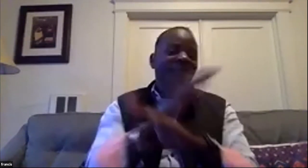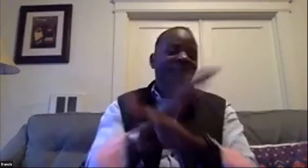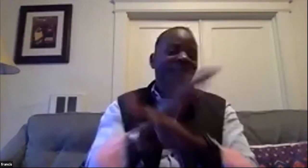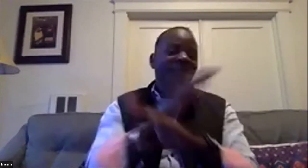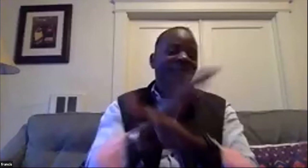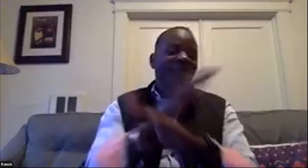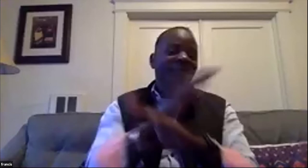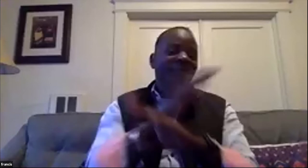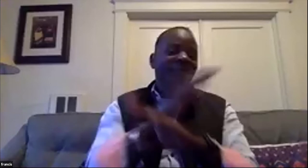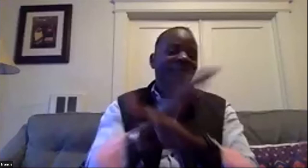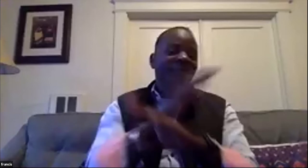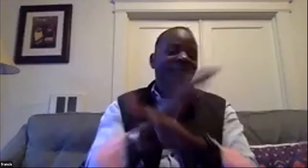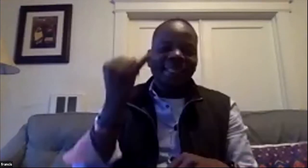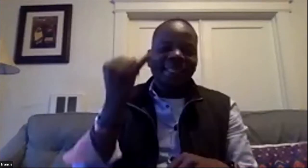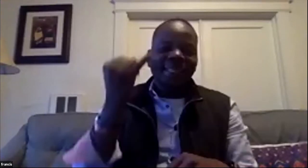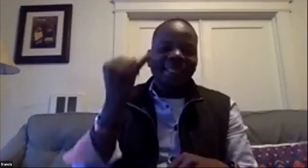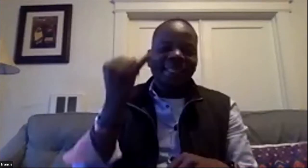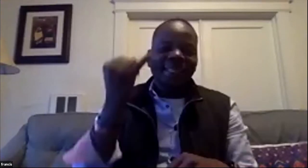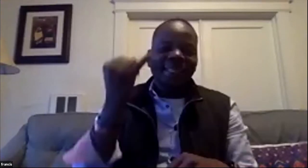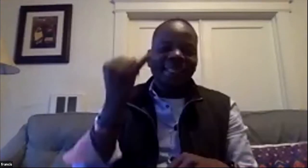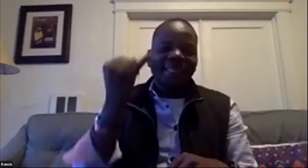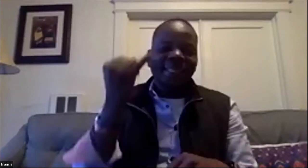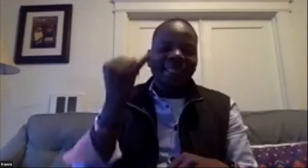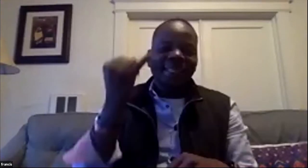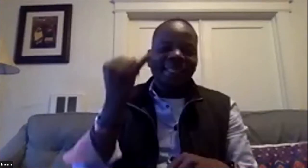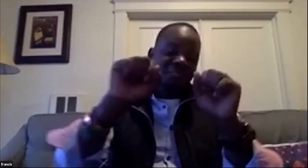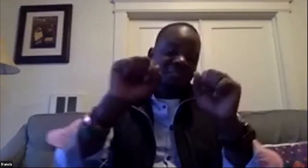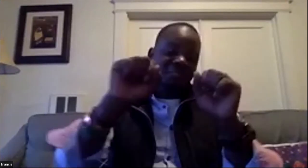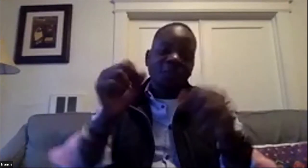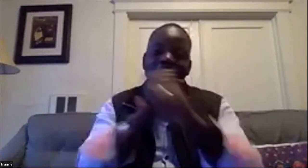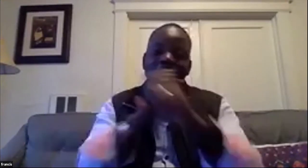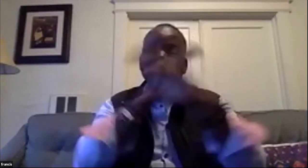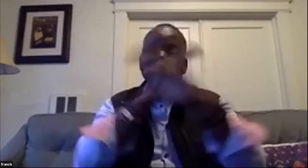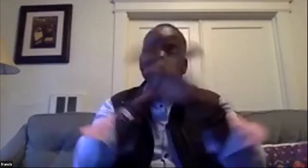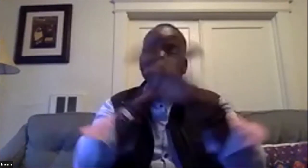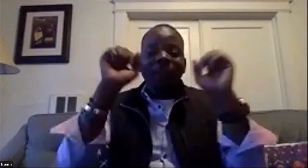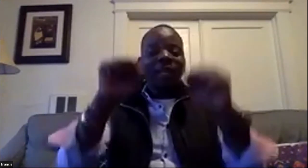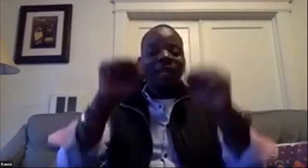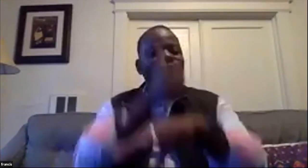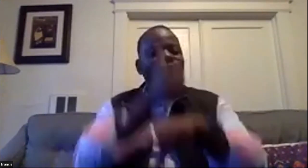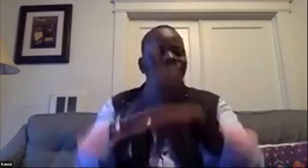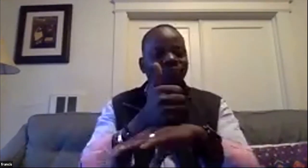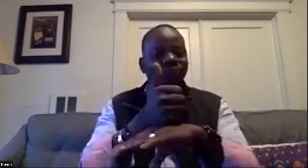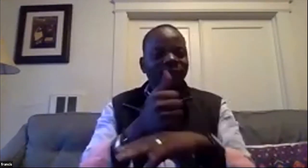the speed we're having technical it's just not the right speed of science it's a weird slow speed